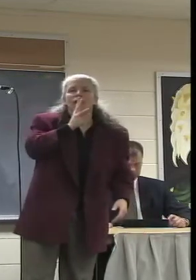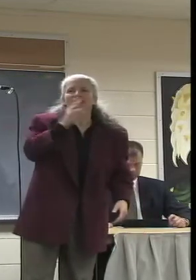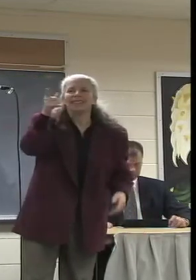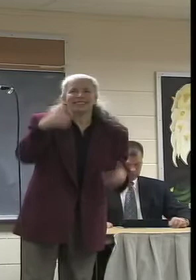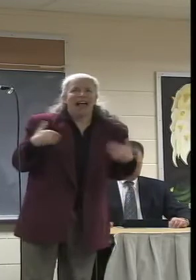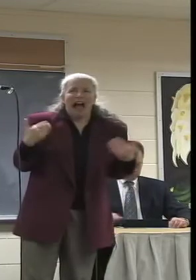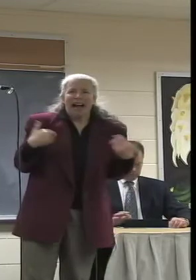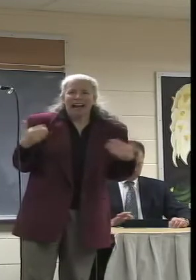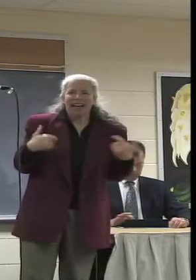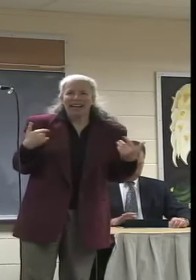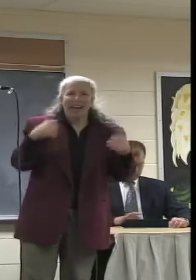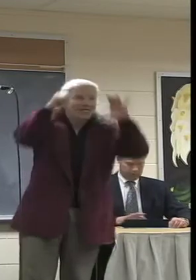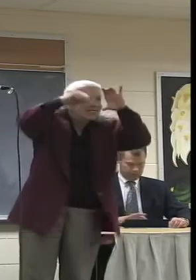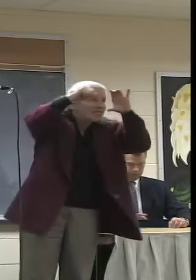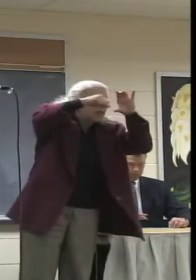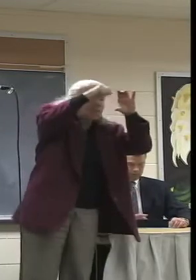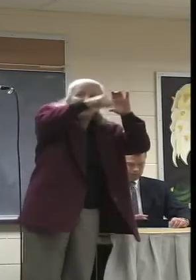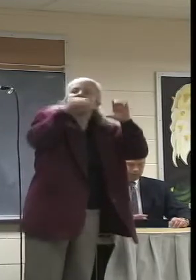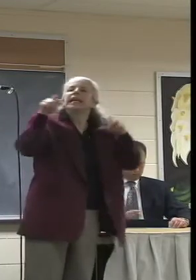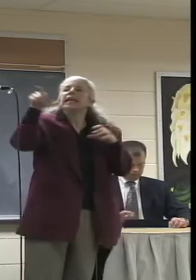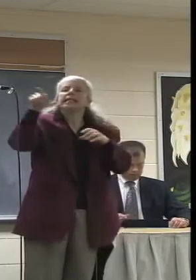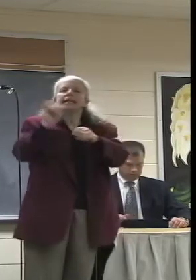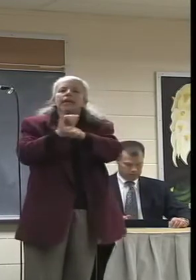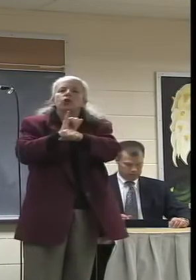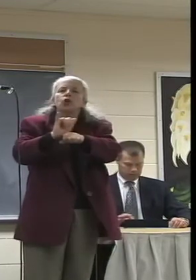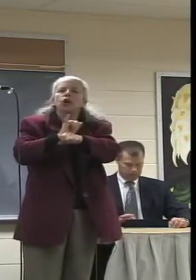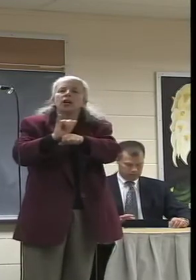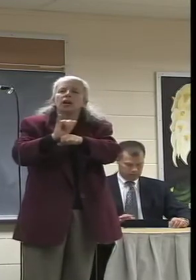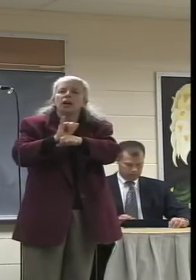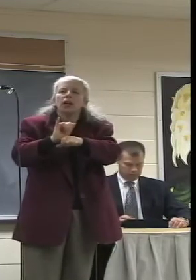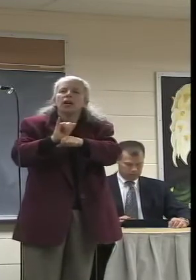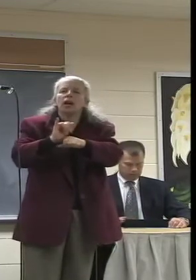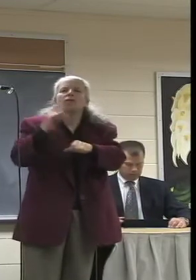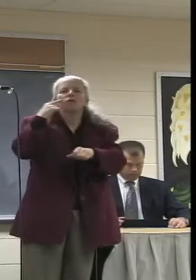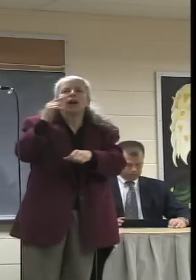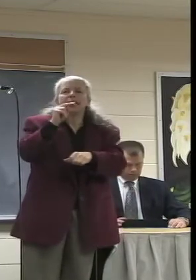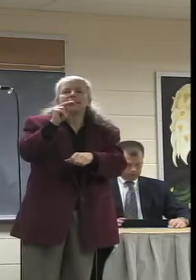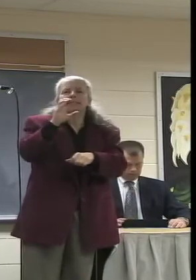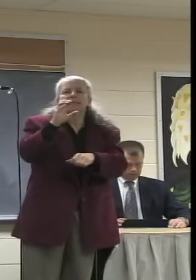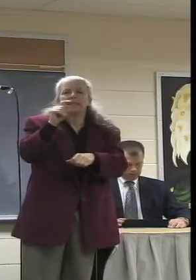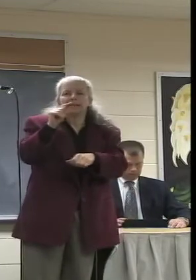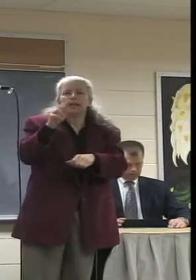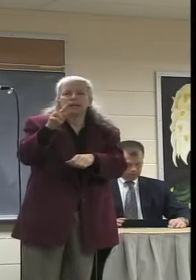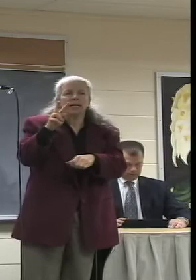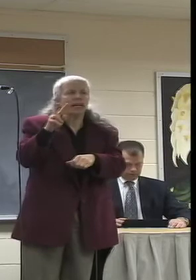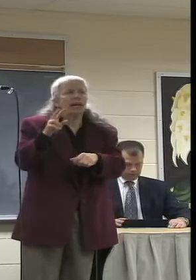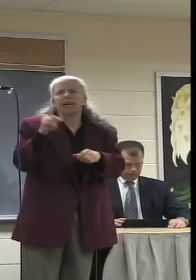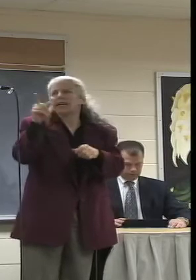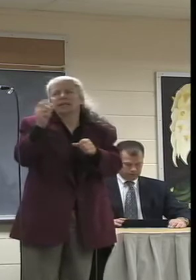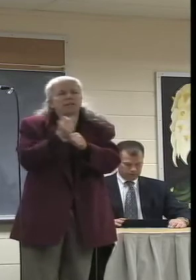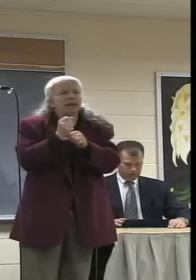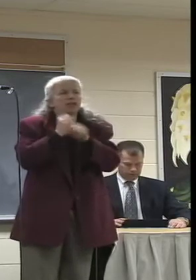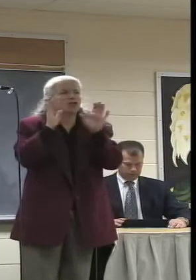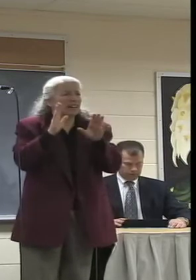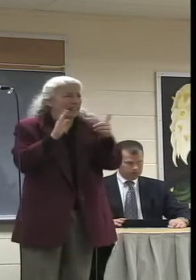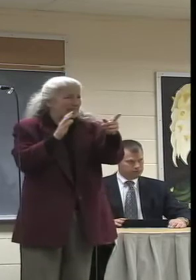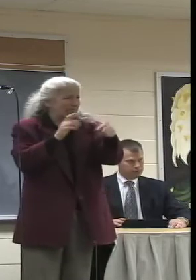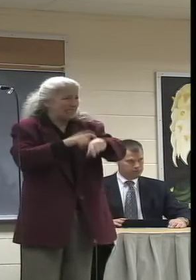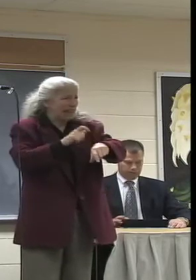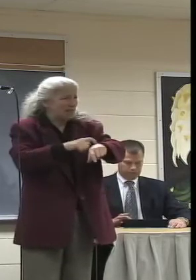He's been working as an intern at NCTV, along with other students, and has been creating some really great stuff. I believe that's my time.